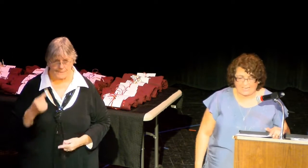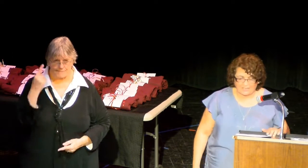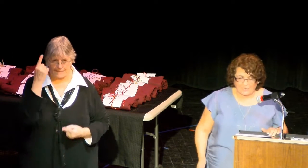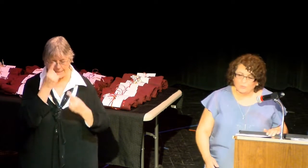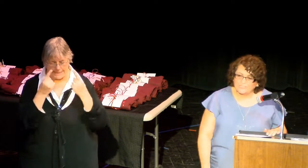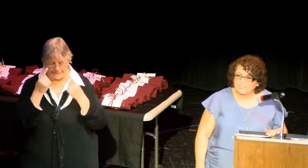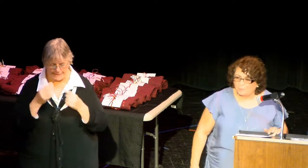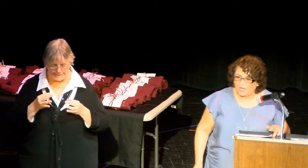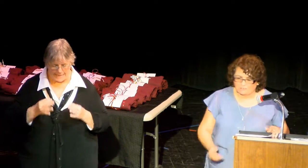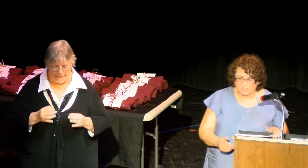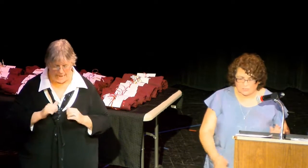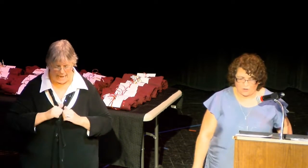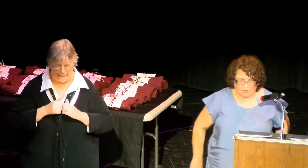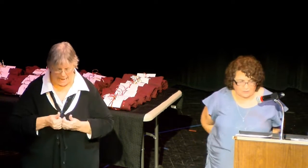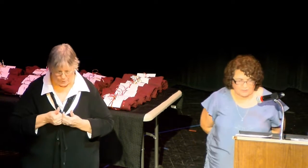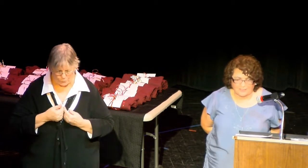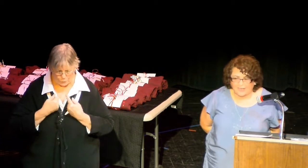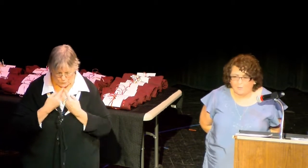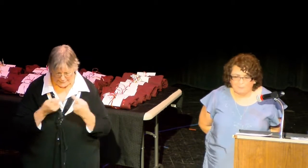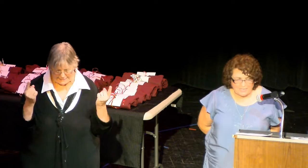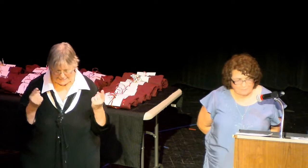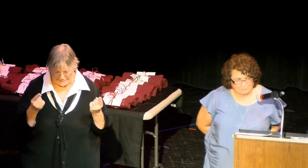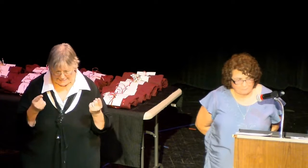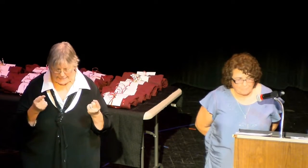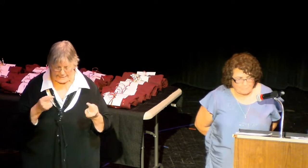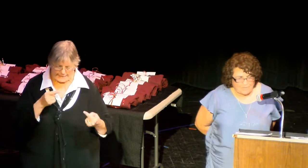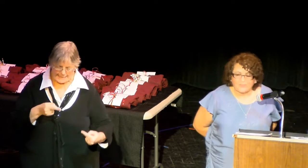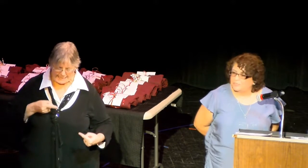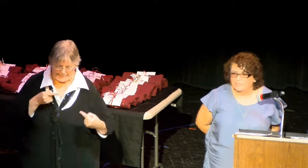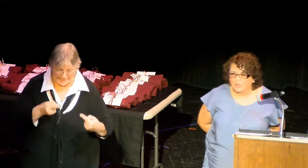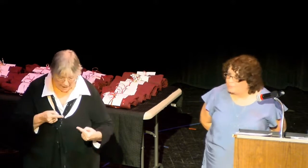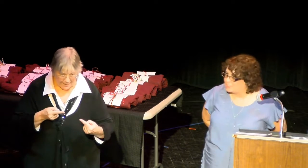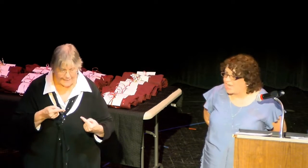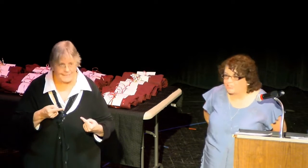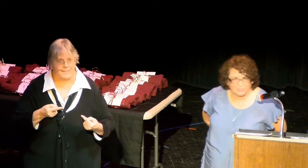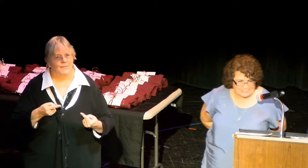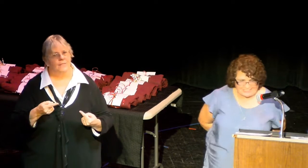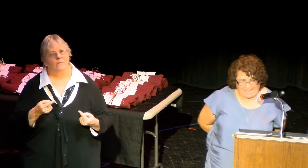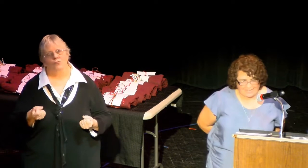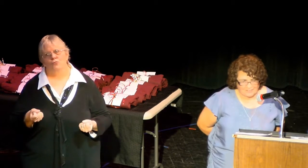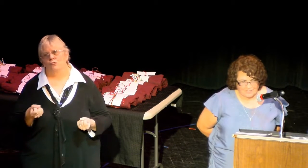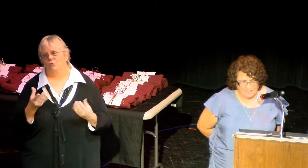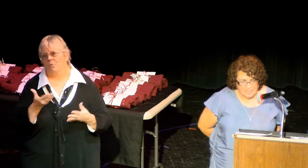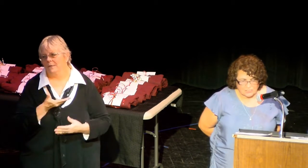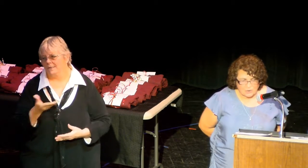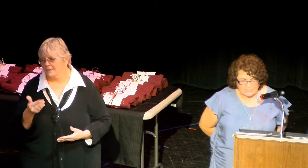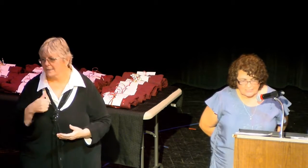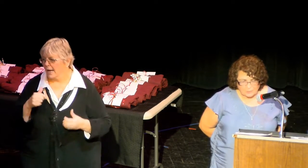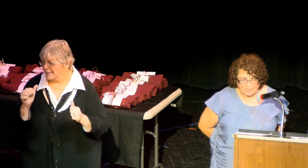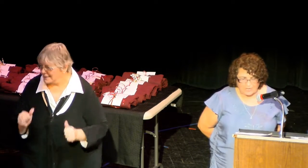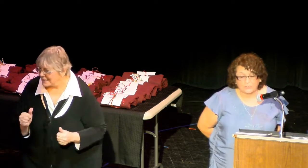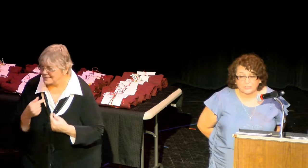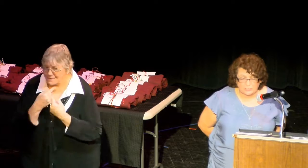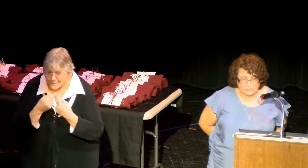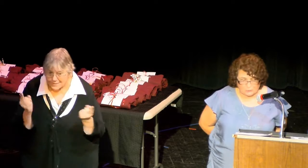to say it was somewhat of a struggle, but there was so much I could say. So I